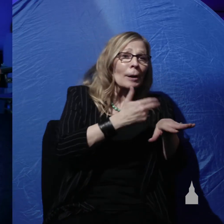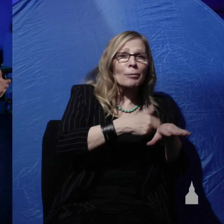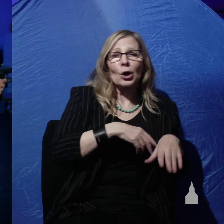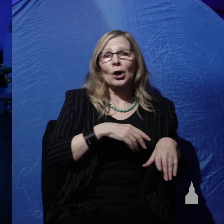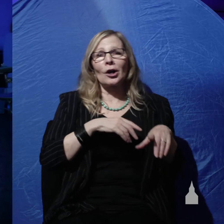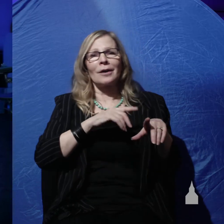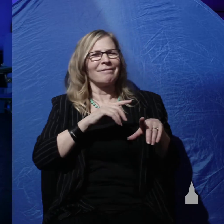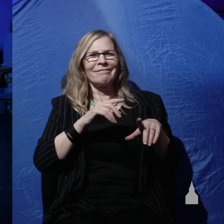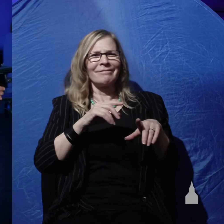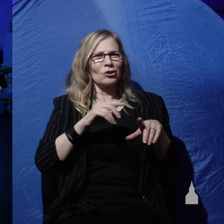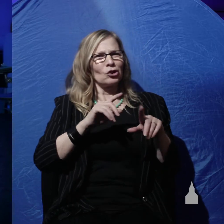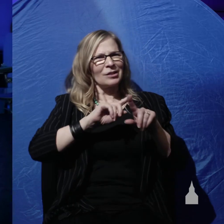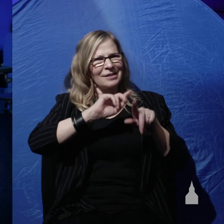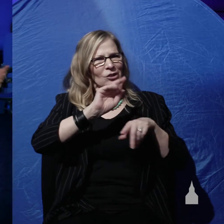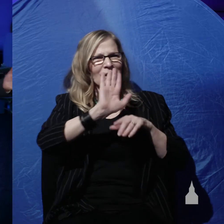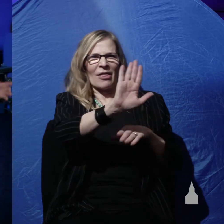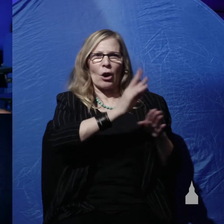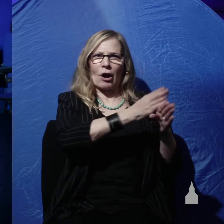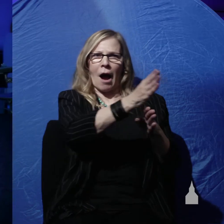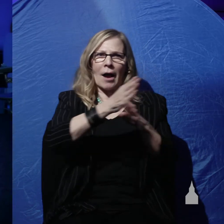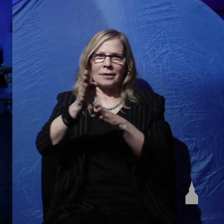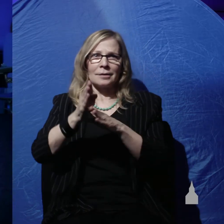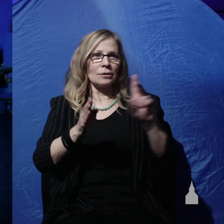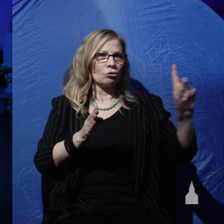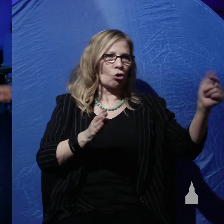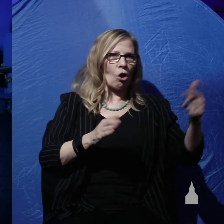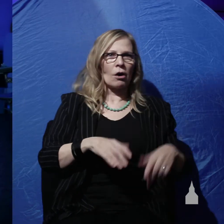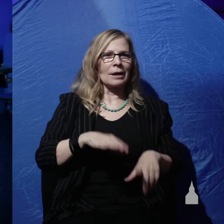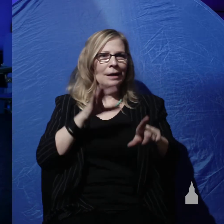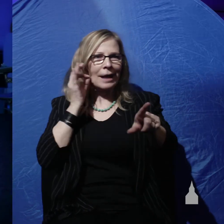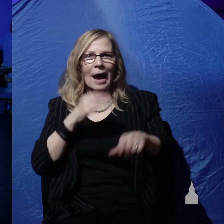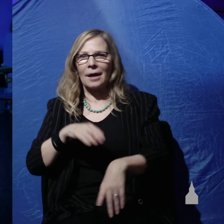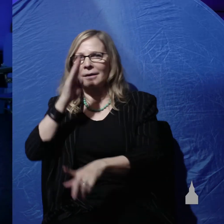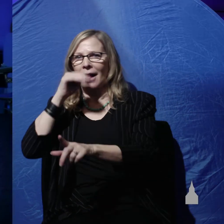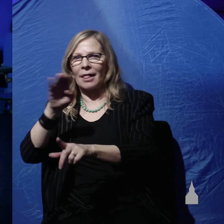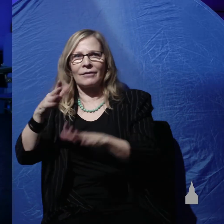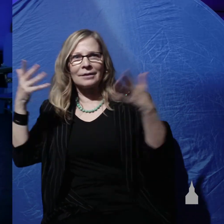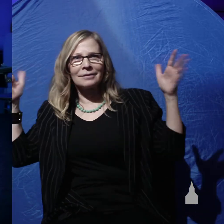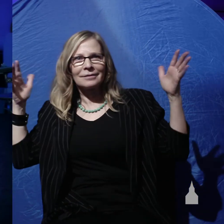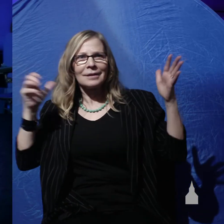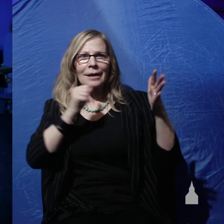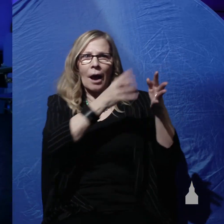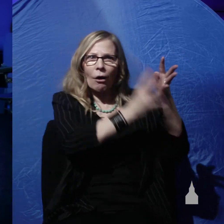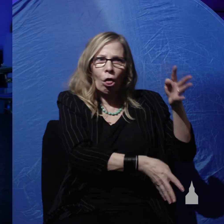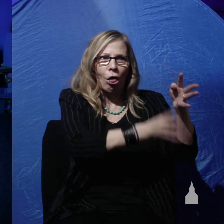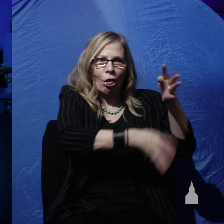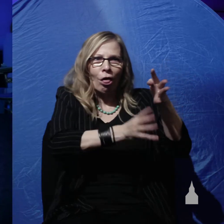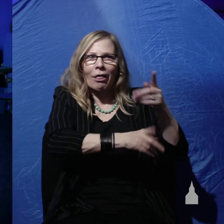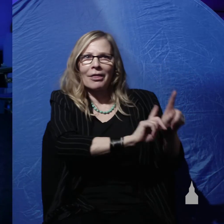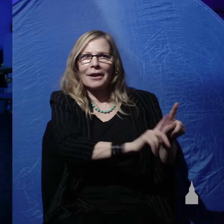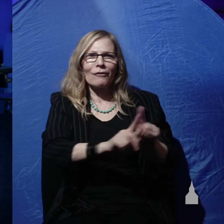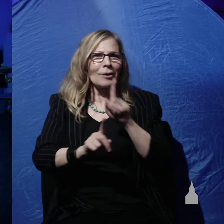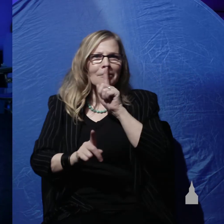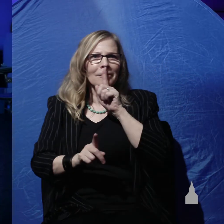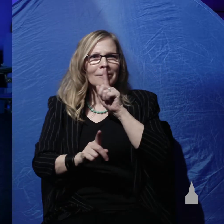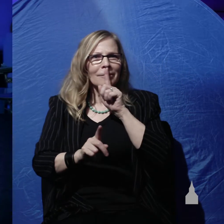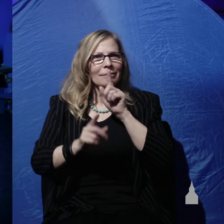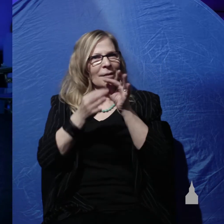dog, cat, elephant, with language that was built right into his head from creation. And I